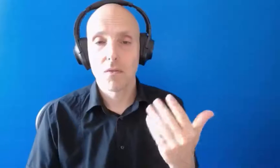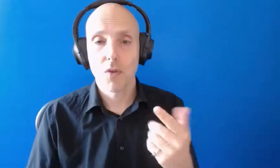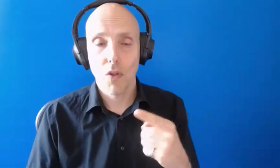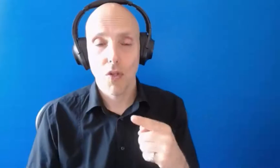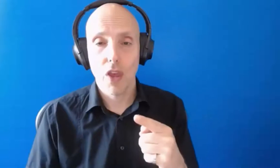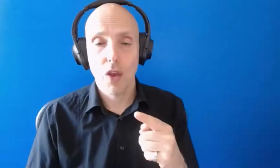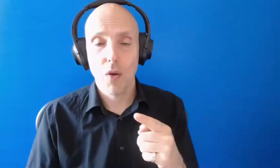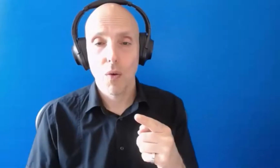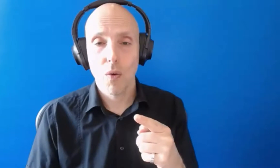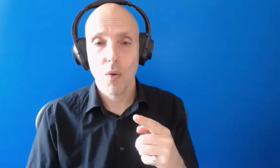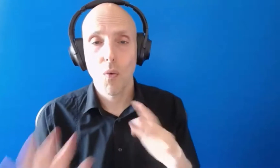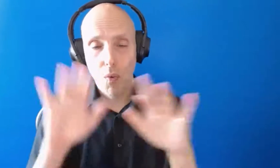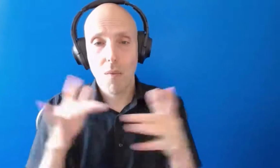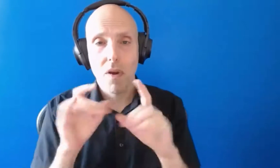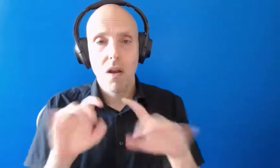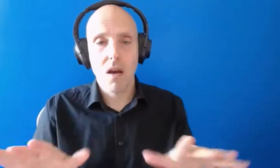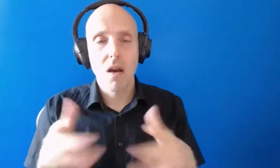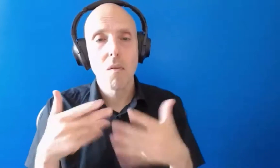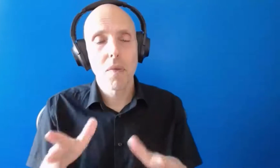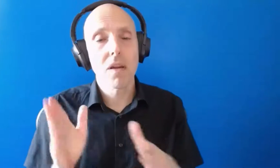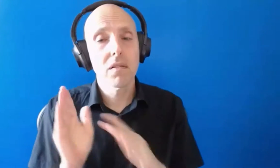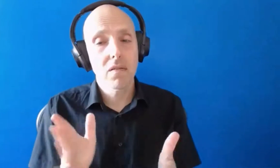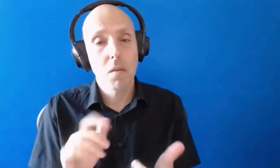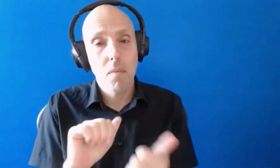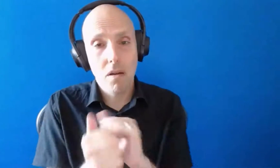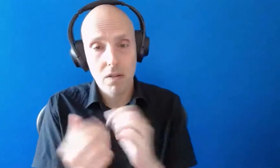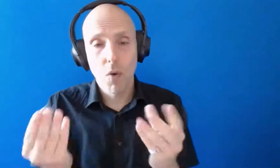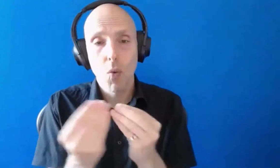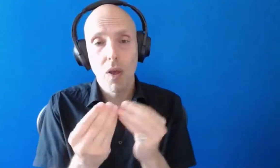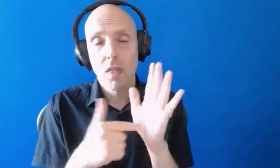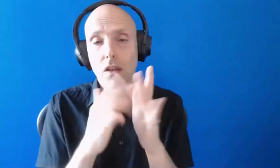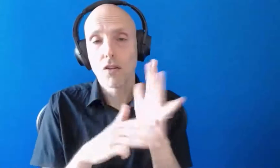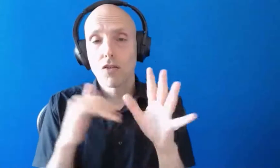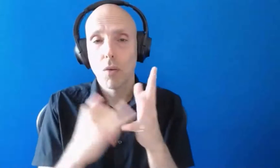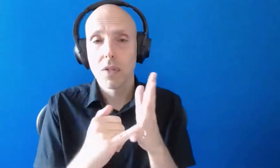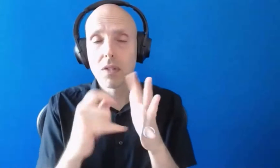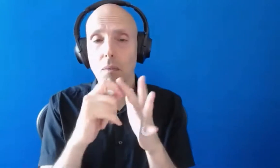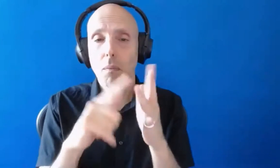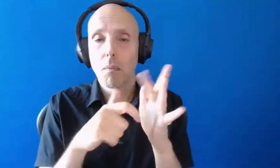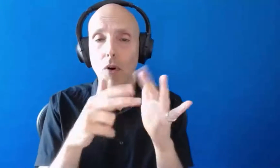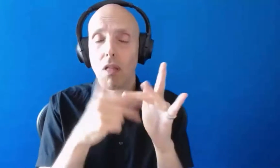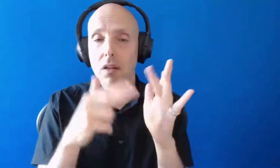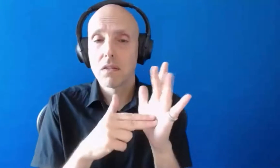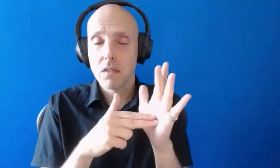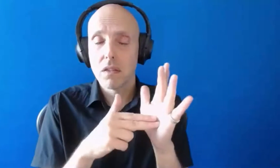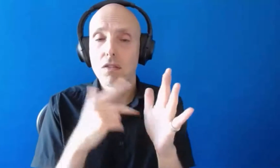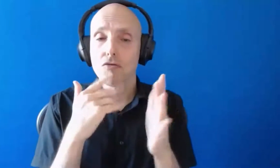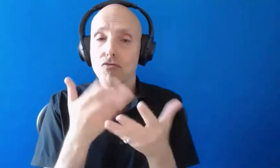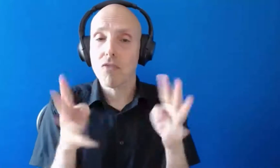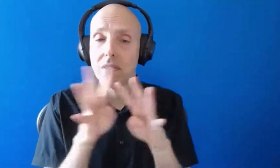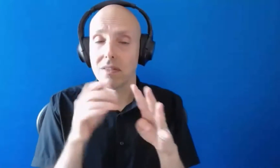which has been delivered in partnership with the Thomas Pockington Trust and the student loans company.